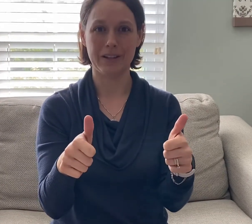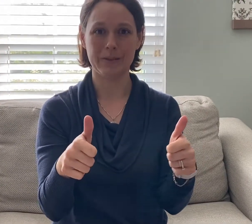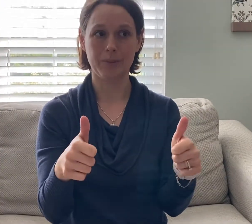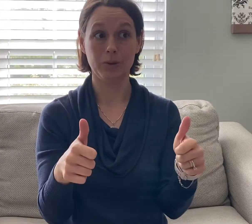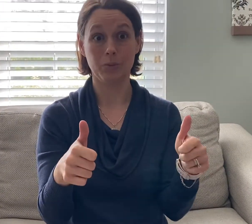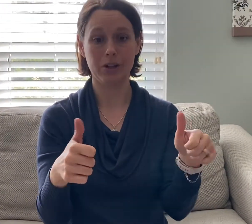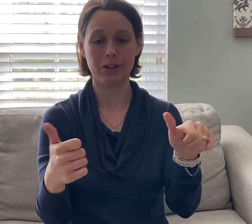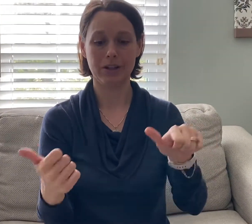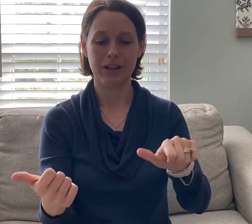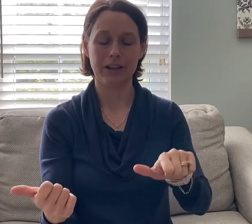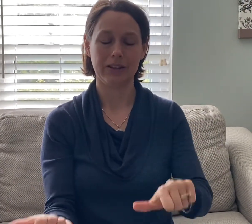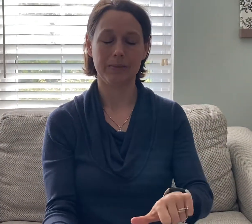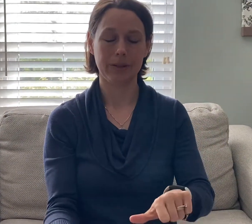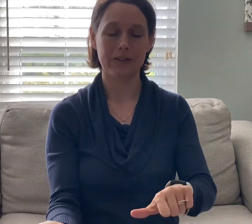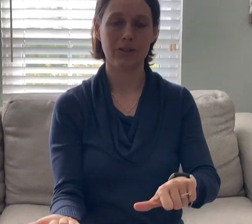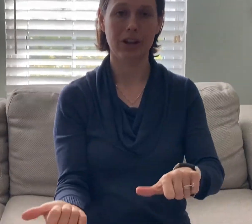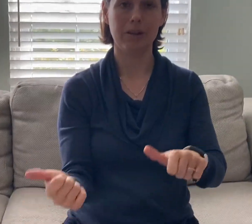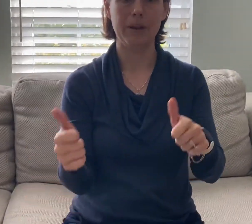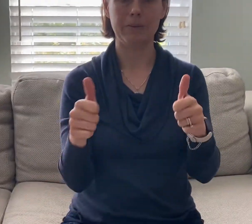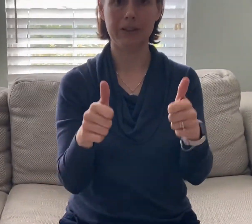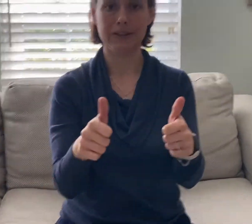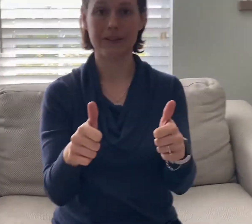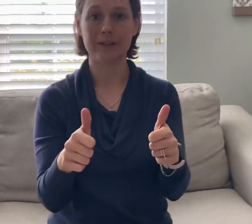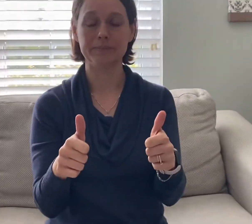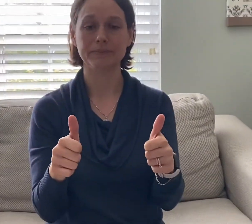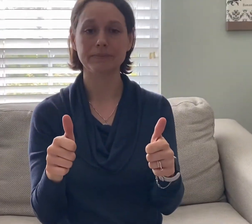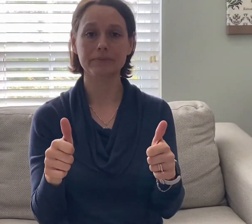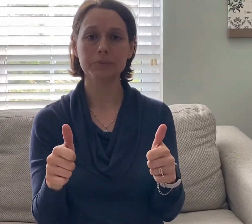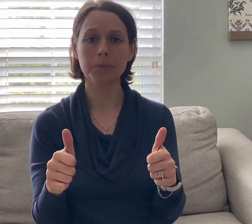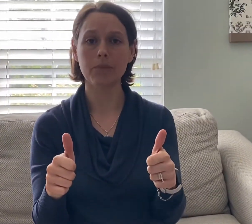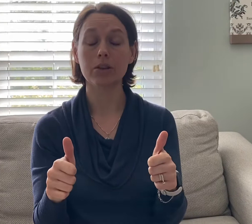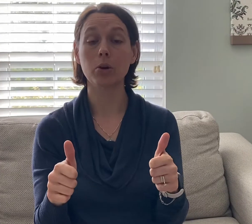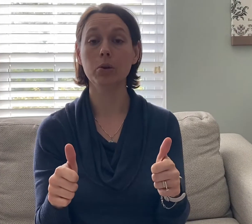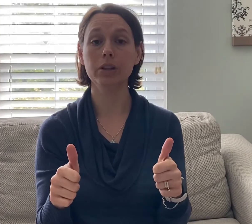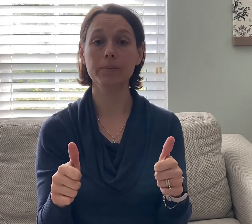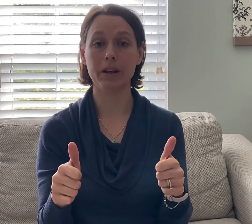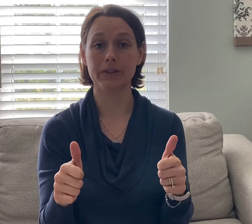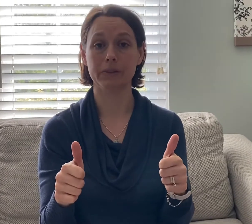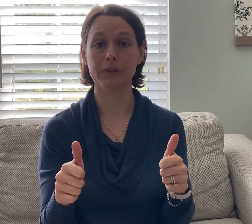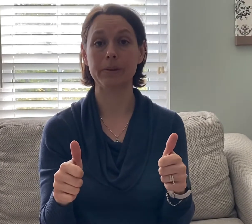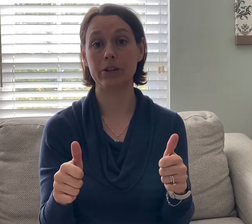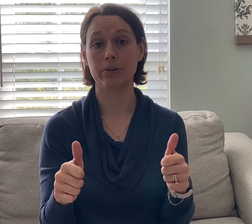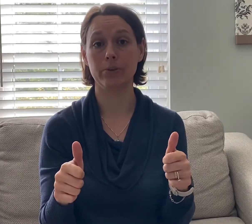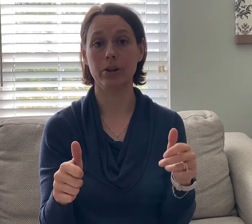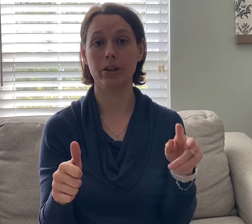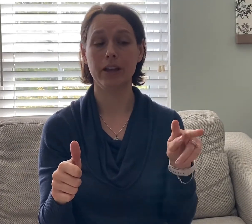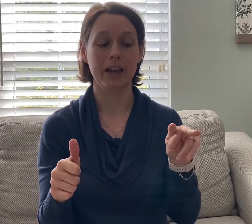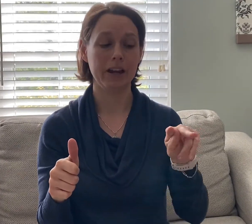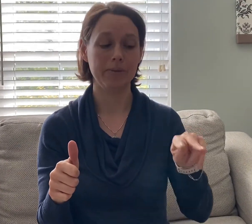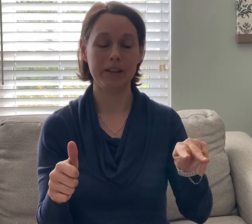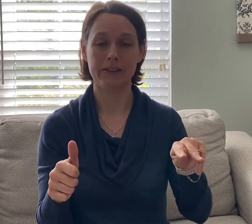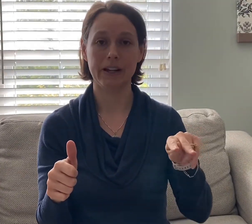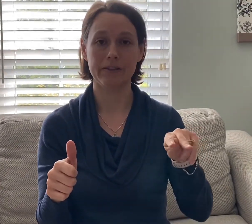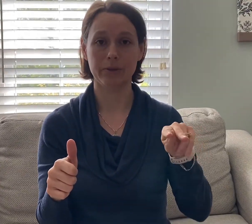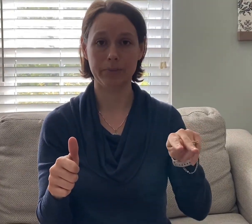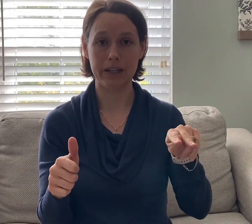people in the water blessed John the Baptist the holy Apostles Peter and Paul I'm gonna make the sign for P